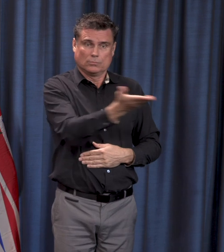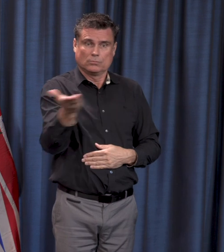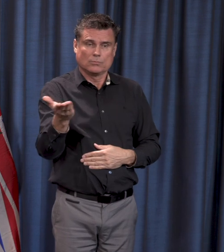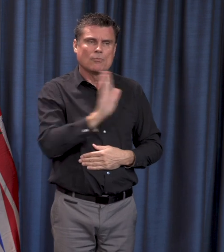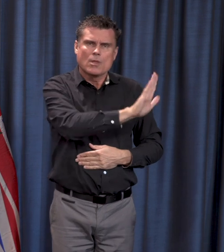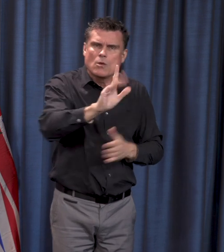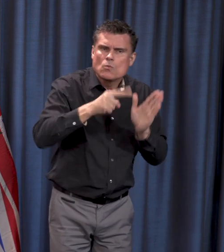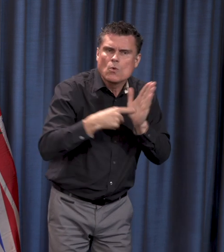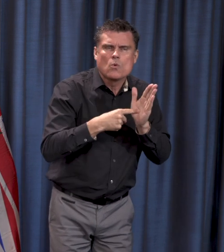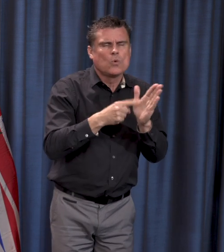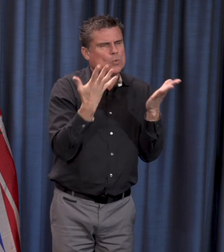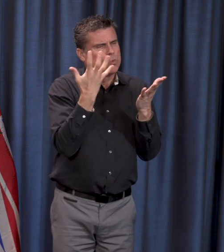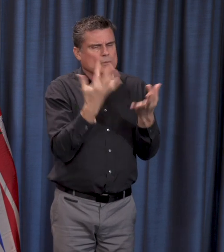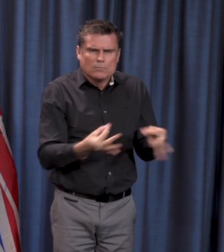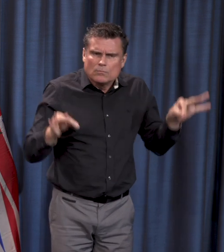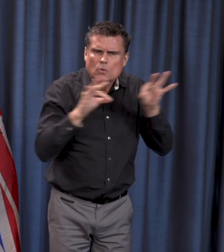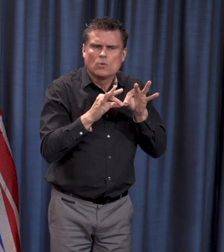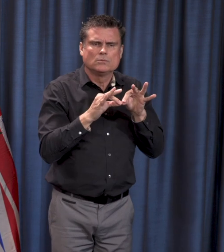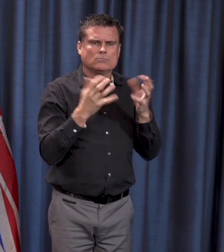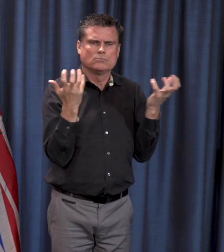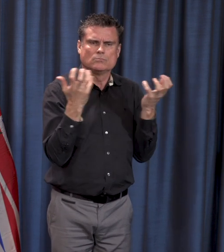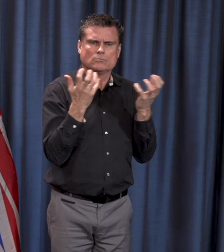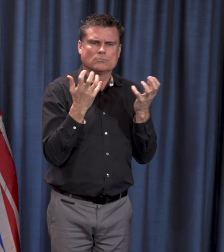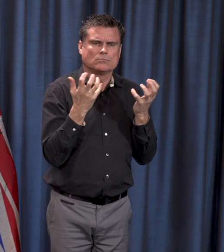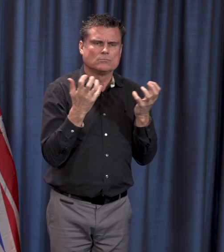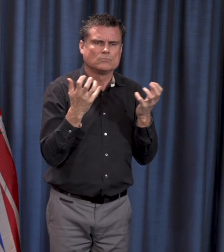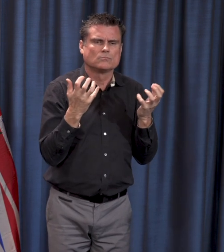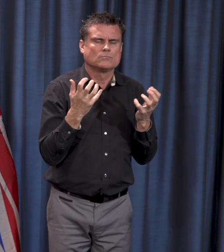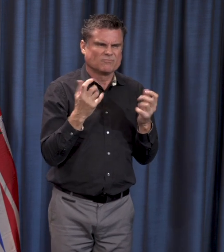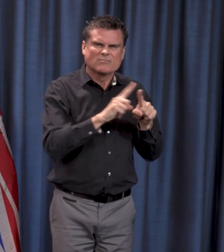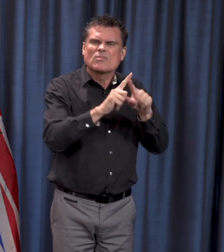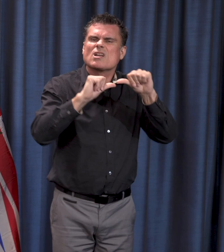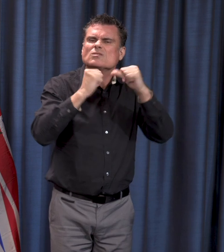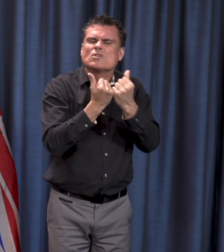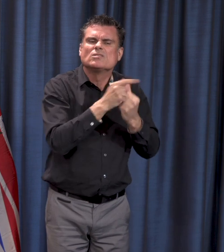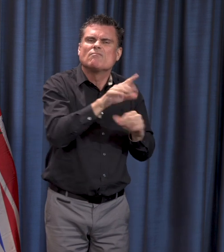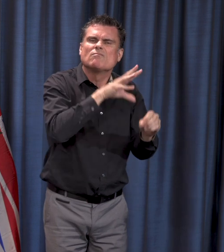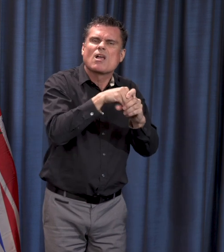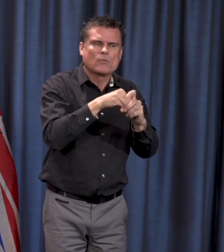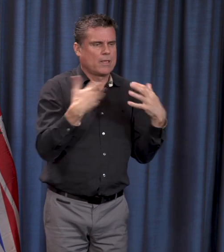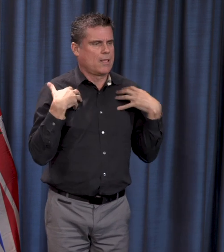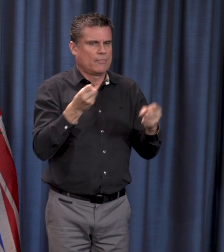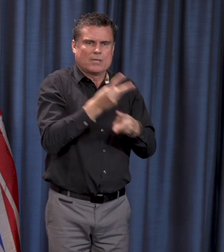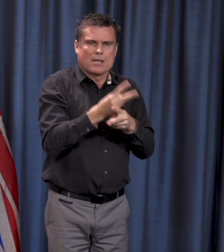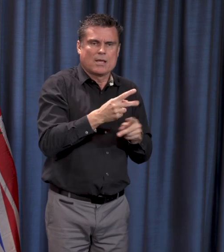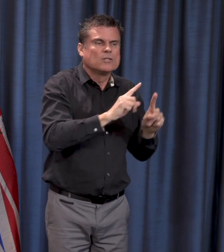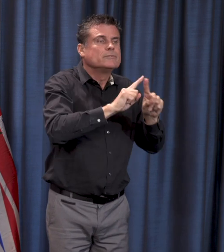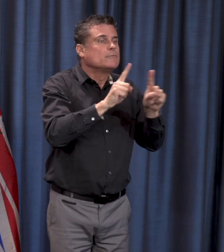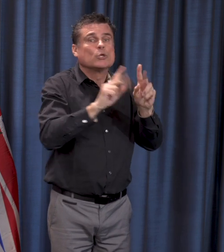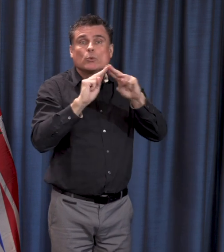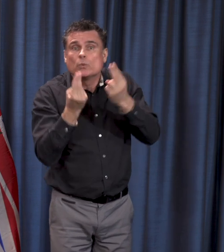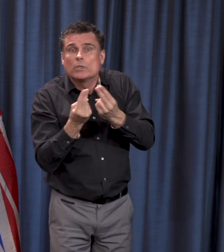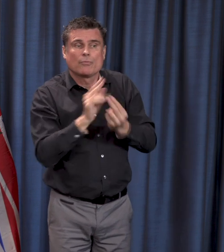BCNU and the HEU, the Health Sciences Association, the BCGEU, QP Local 873, the Resident Doctors